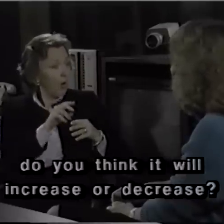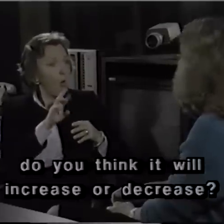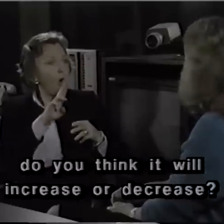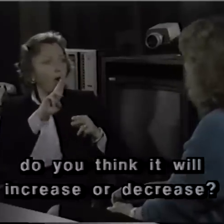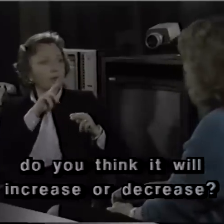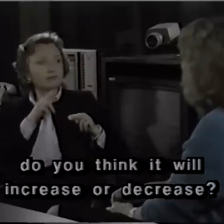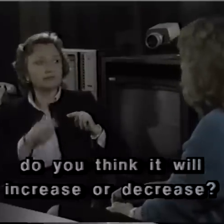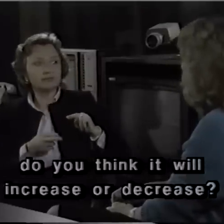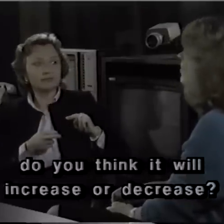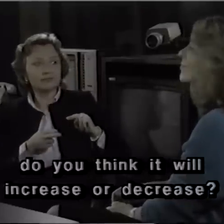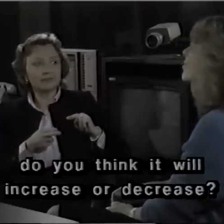decrease?